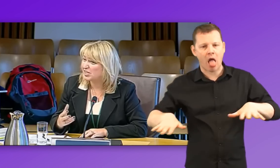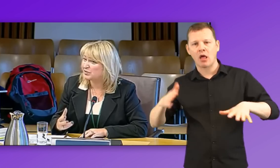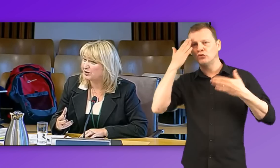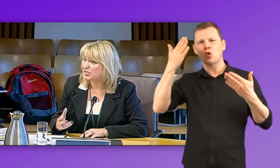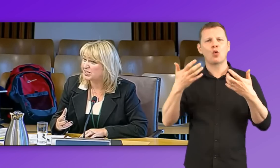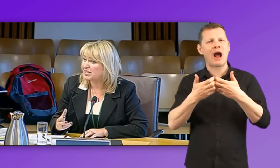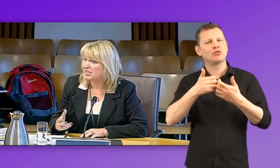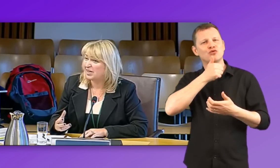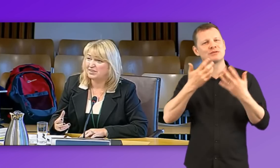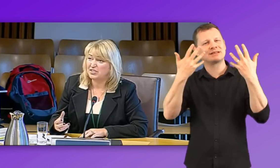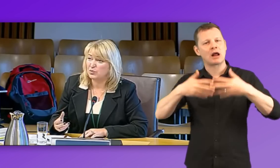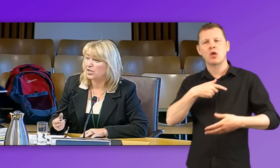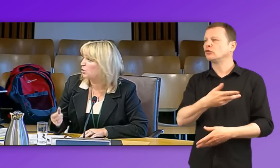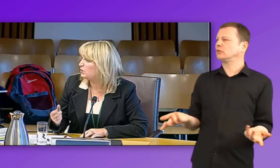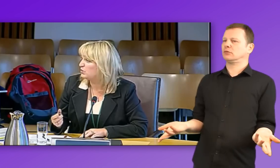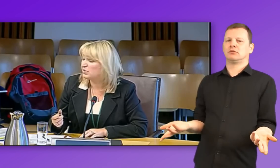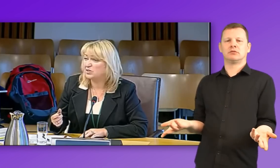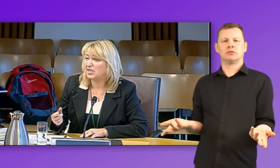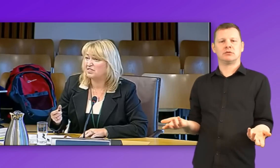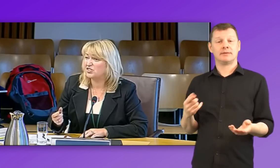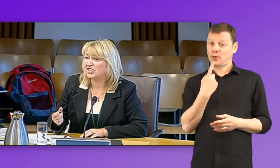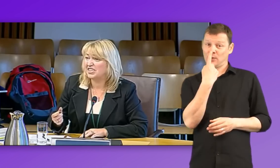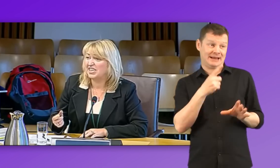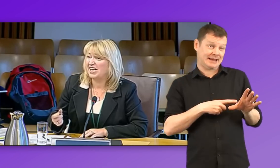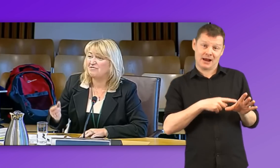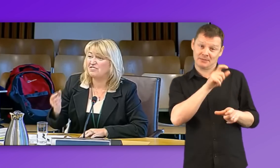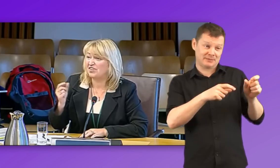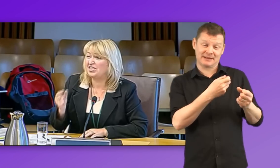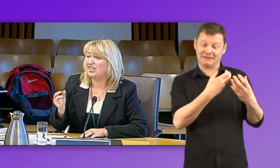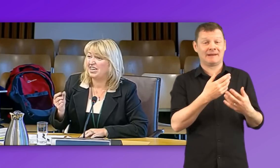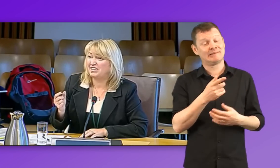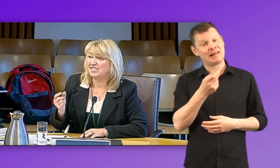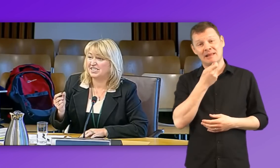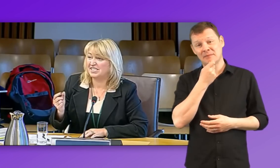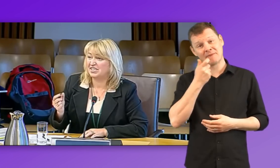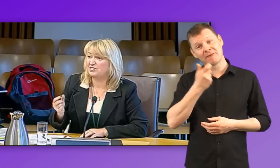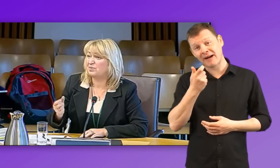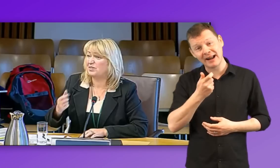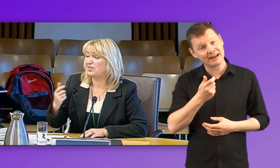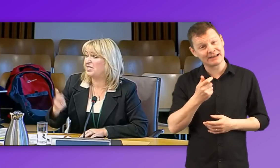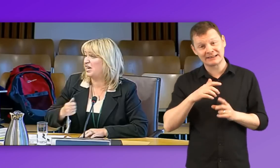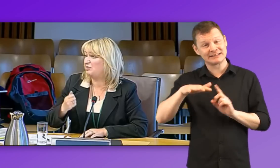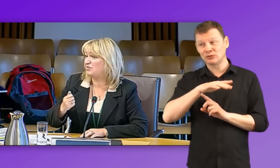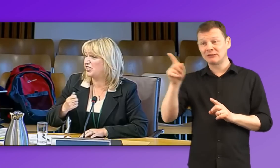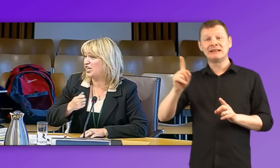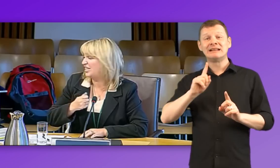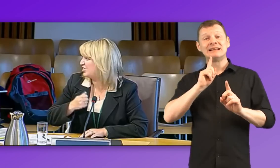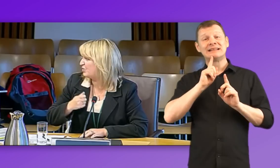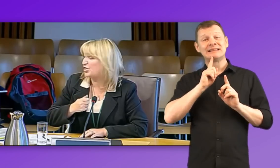technology. And one of the young people, you know, gave this really funny incidence of where the teacher hadn't switched